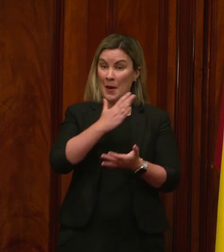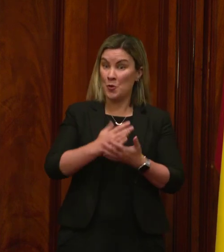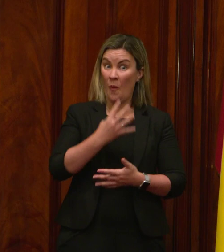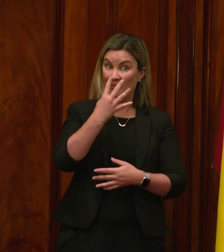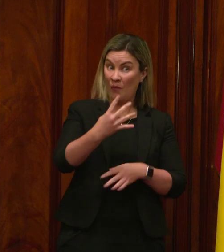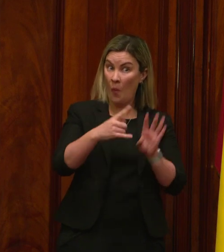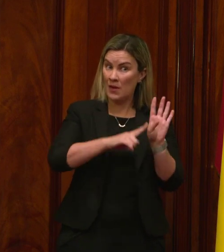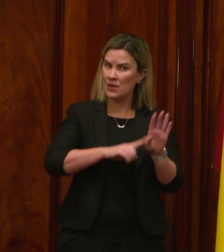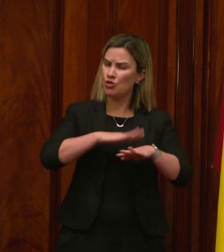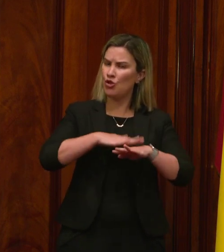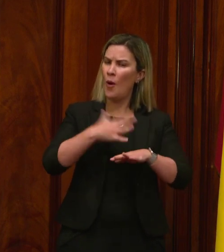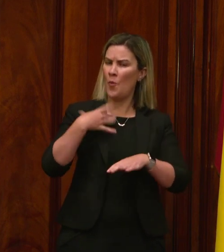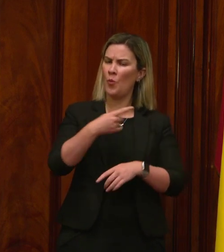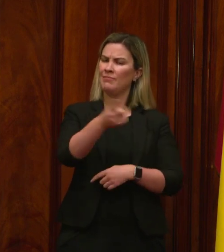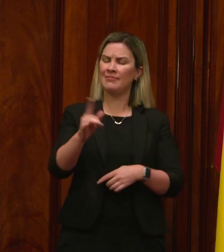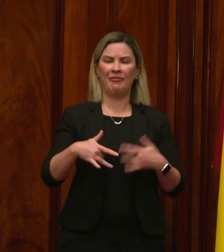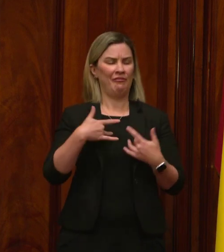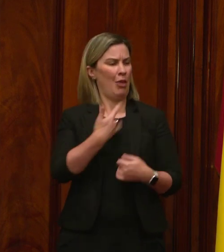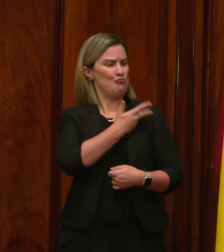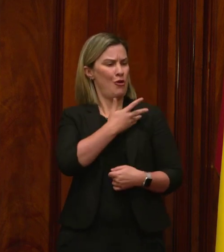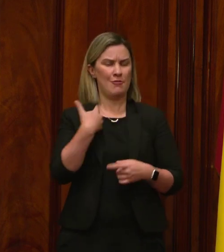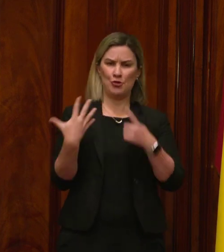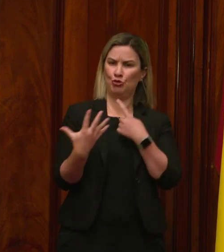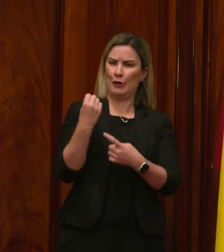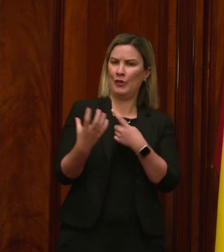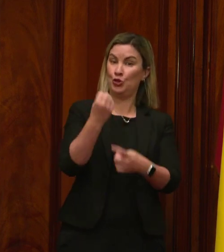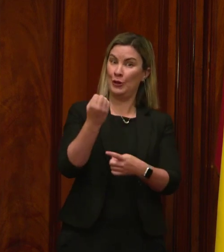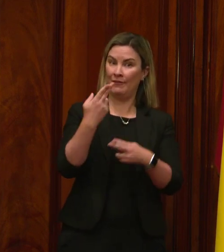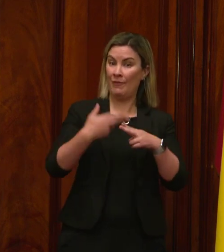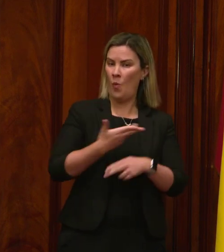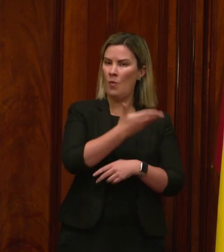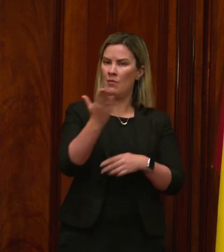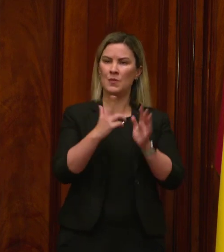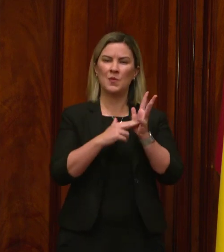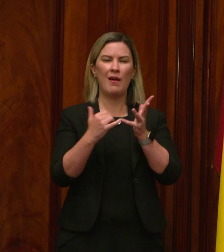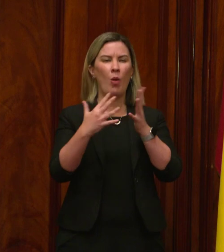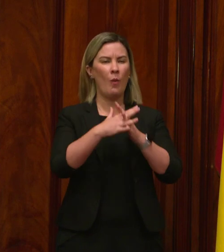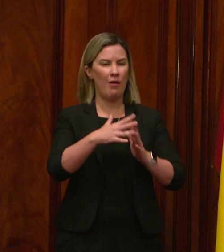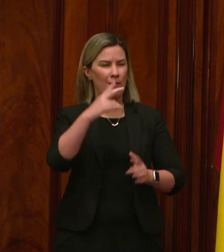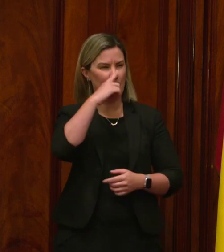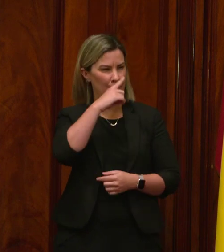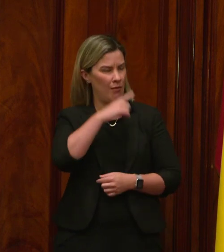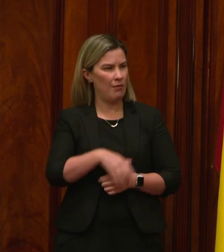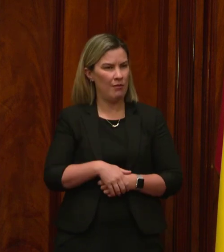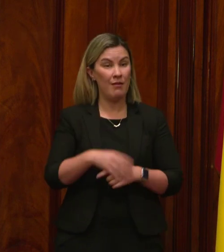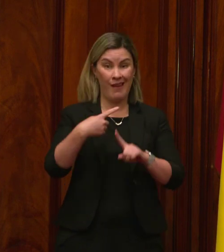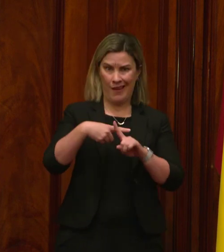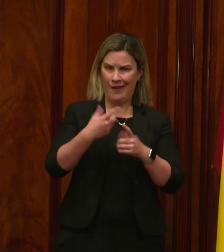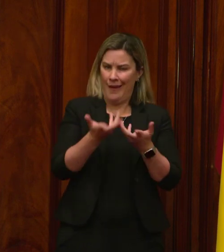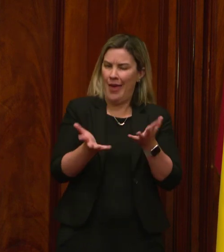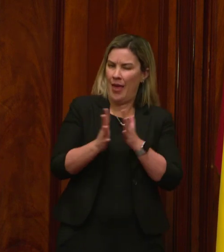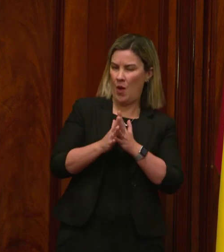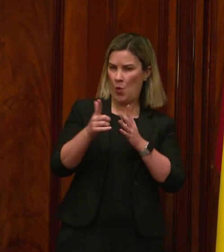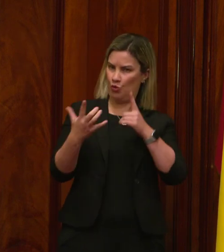you are all proud of what you have achieved for the people of New South Wales and also the way in which you have achieved it.